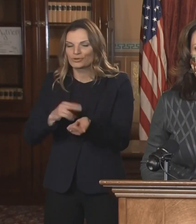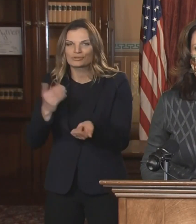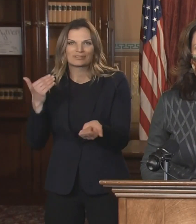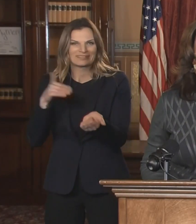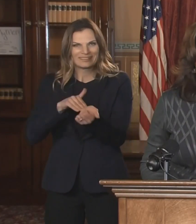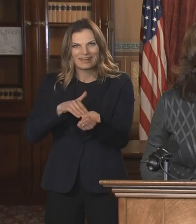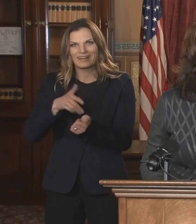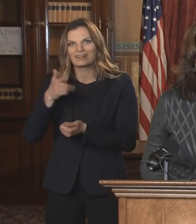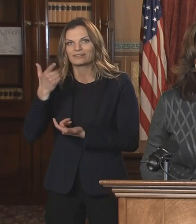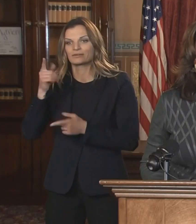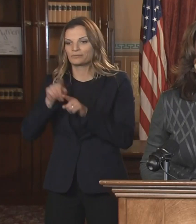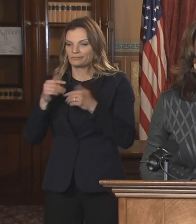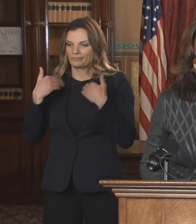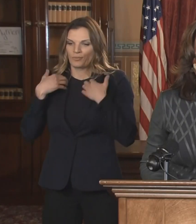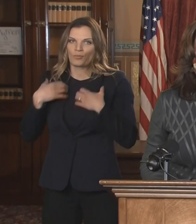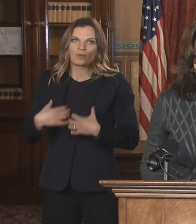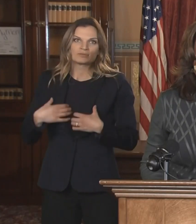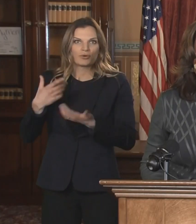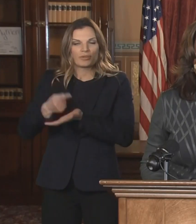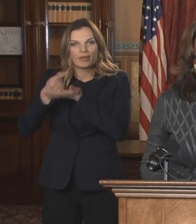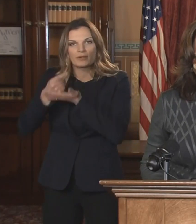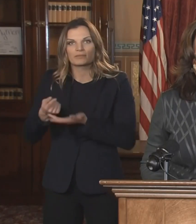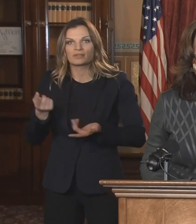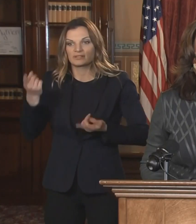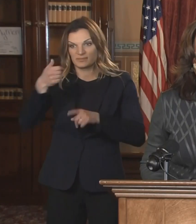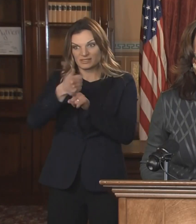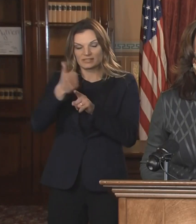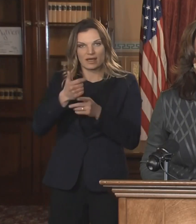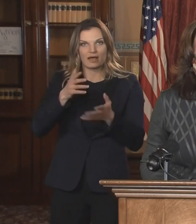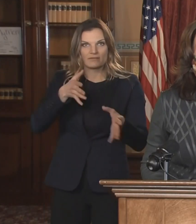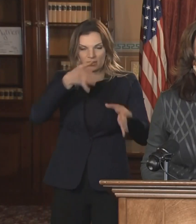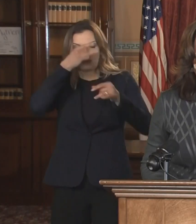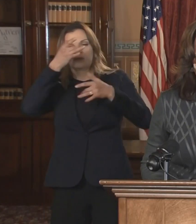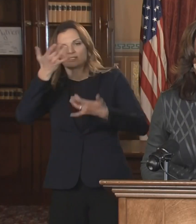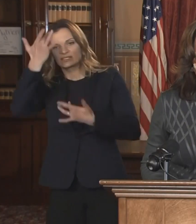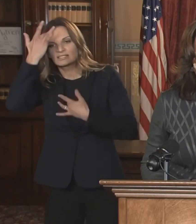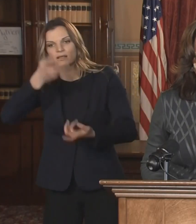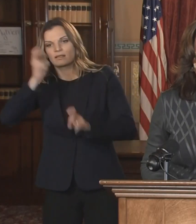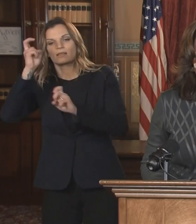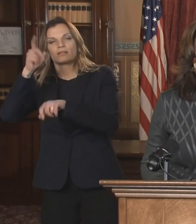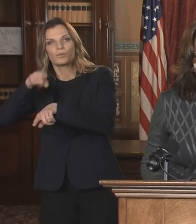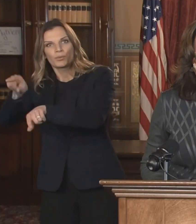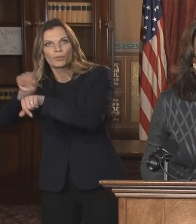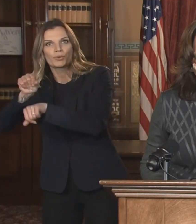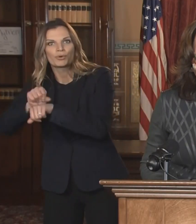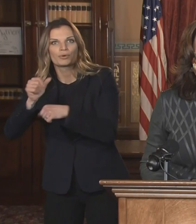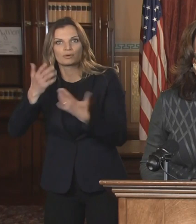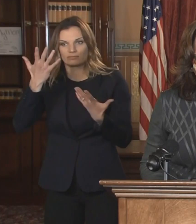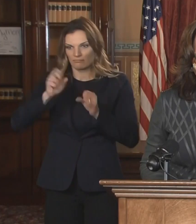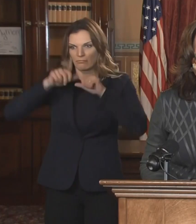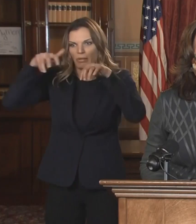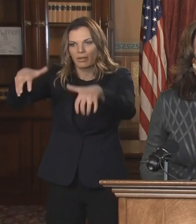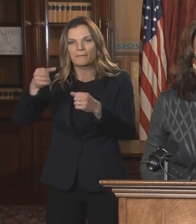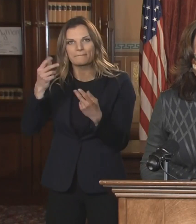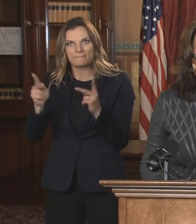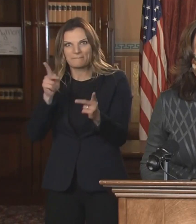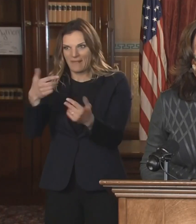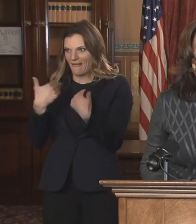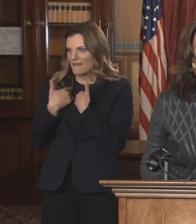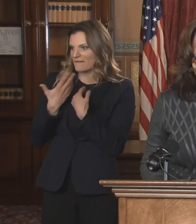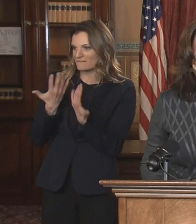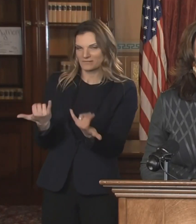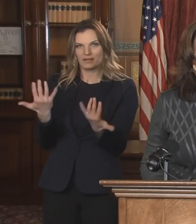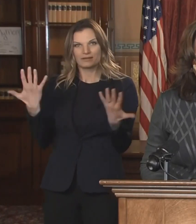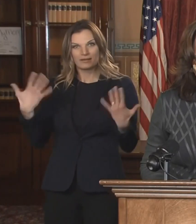doctors and respiratory therapists succumb to COVID themselves because of the high prevalence in communities. And that is our